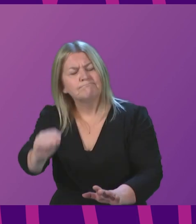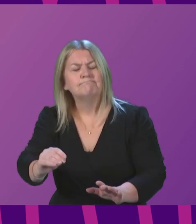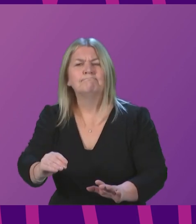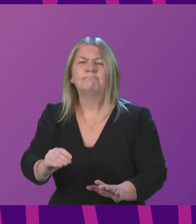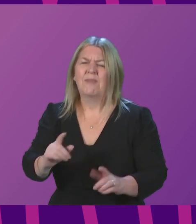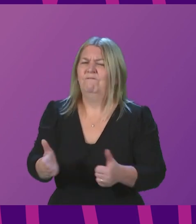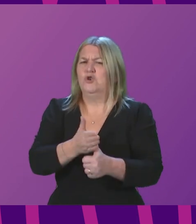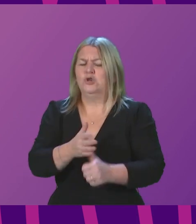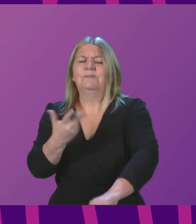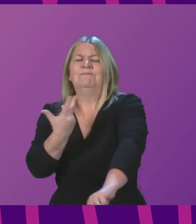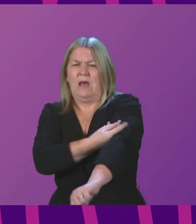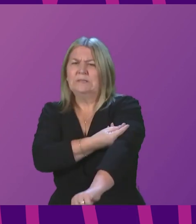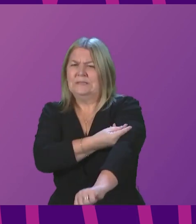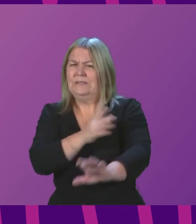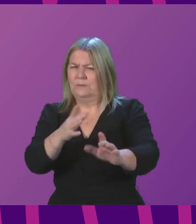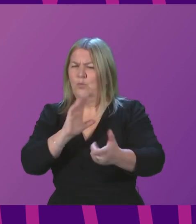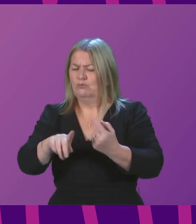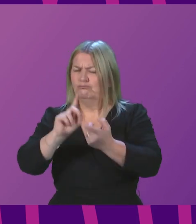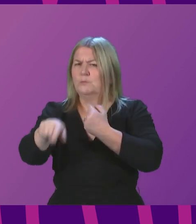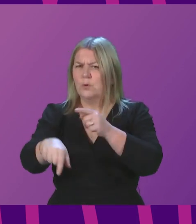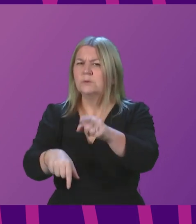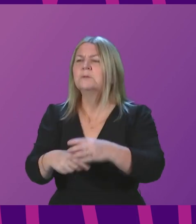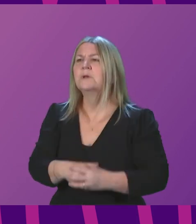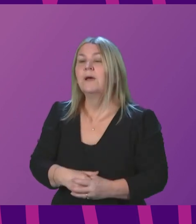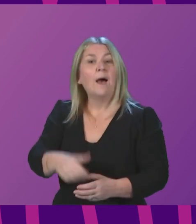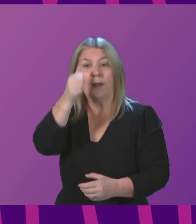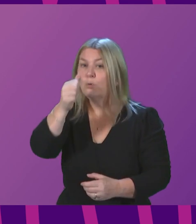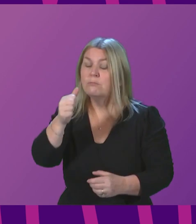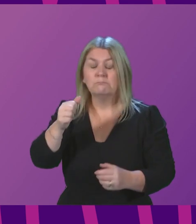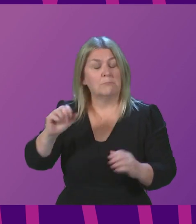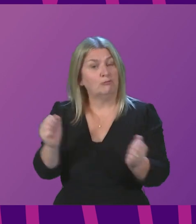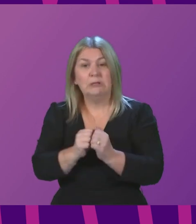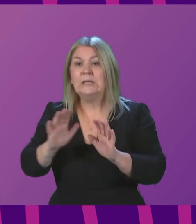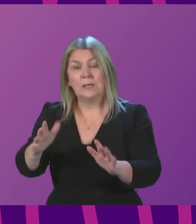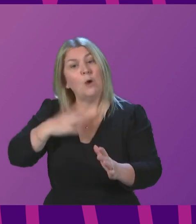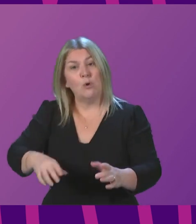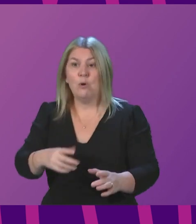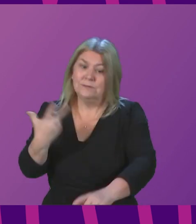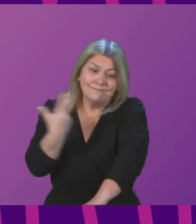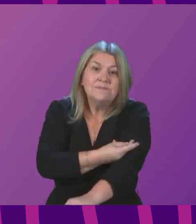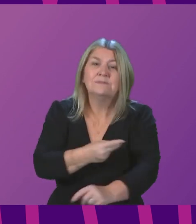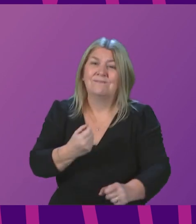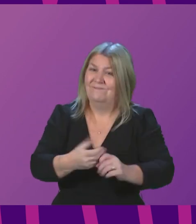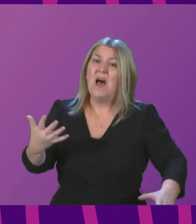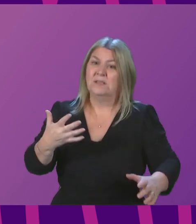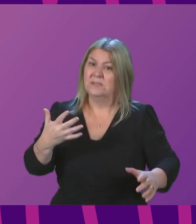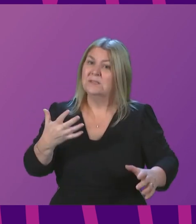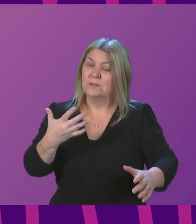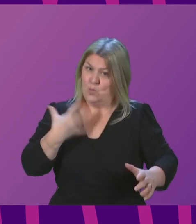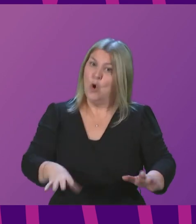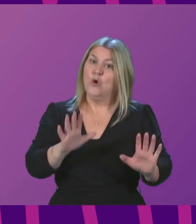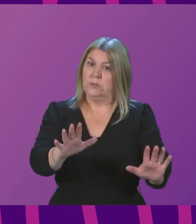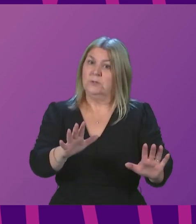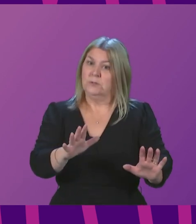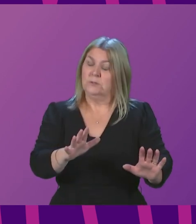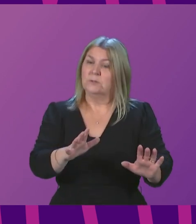why Douglas Ross and everybody, and I include myself in this, wants to see this programme go as fast as possible. I repeat, because I think it is important, and I think it is important to give